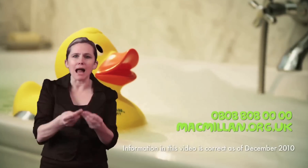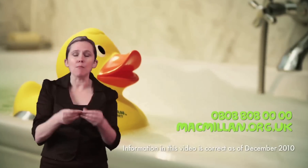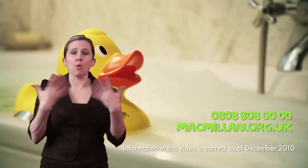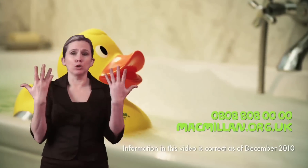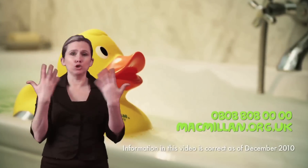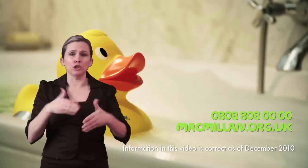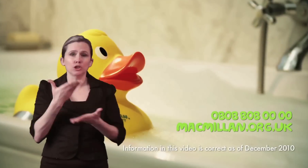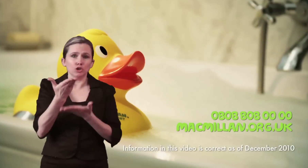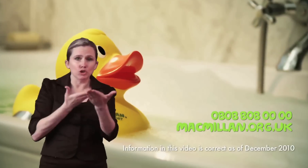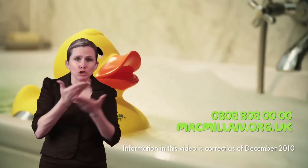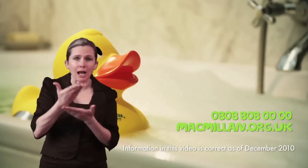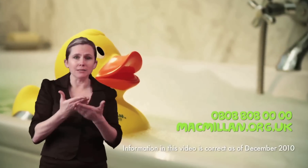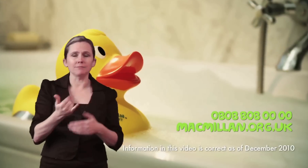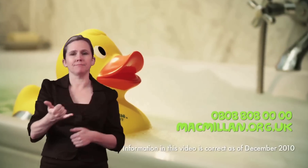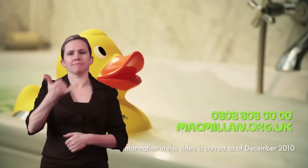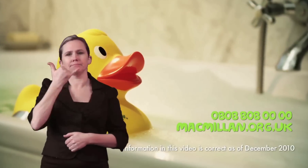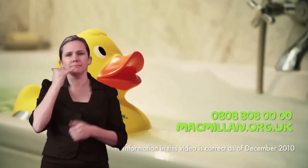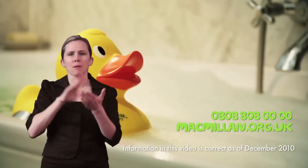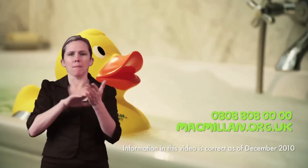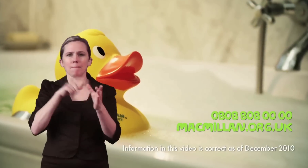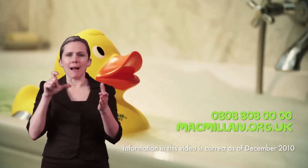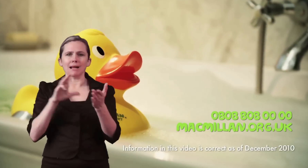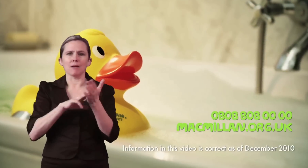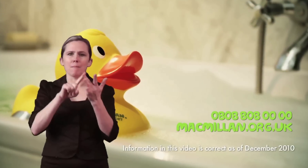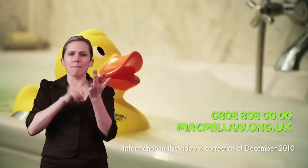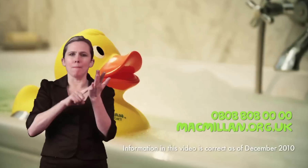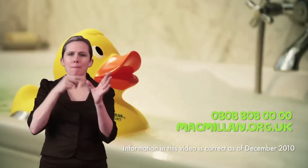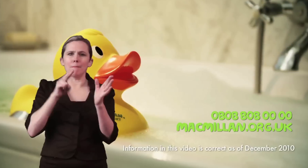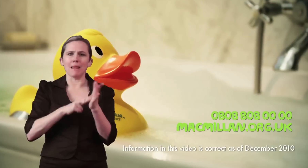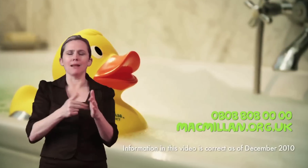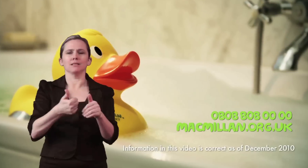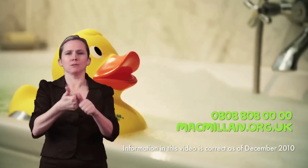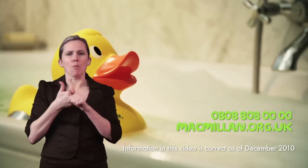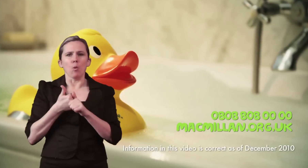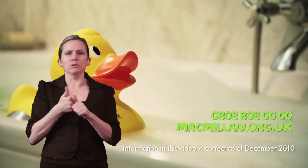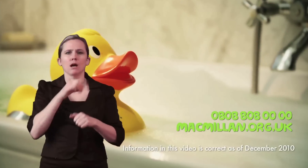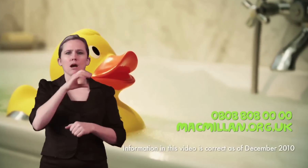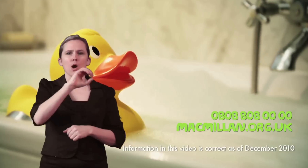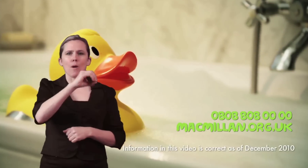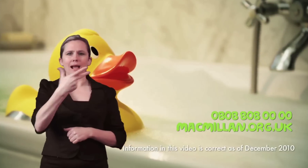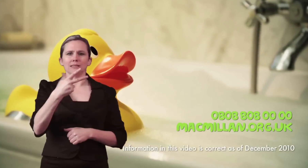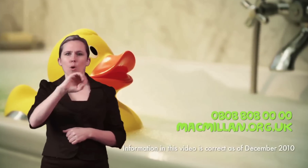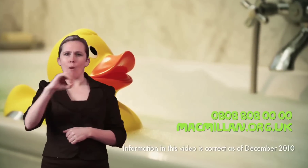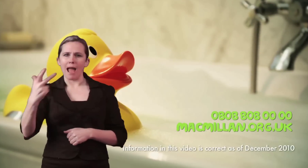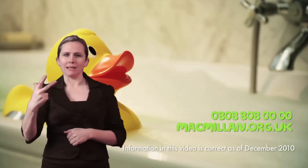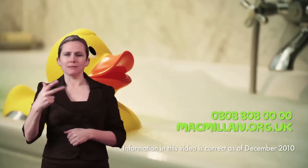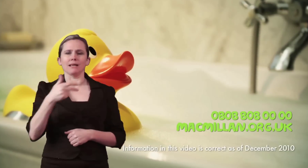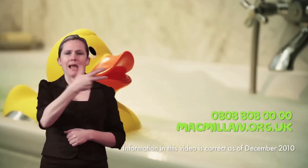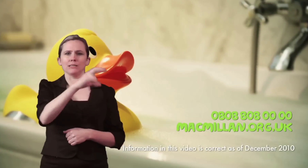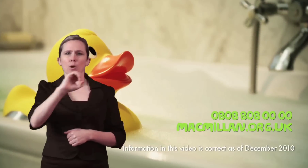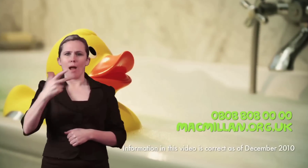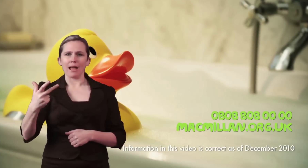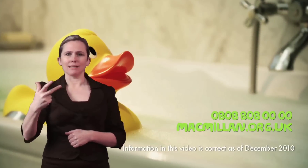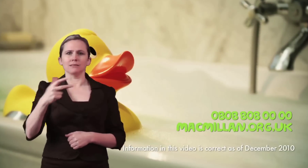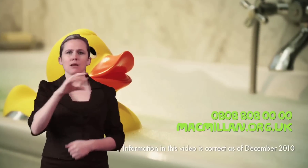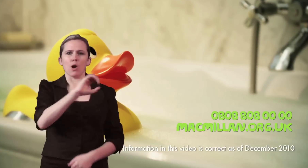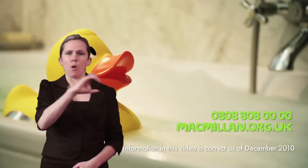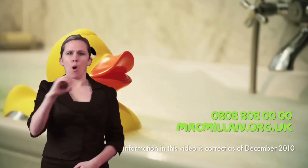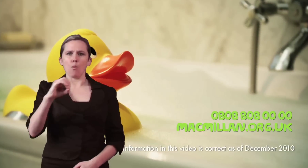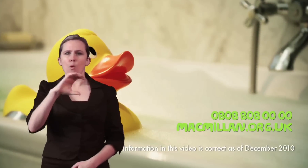For information, help or if you just want to chat call the Macmillan support line on 0808 808 00 00